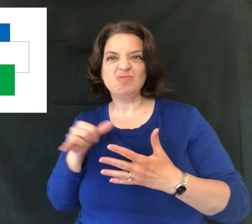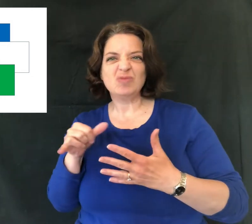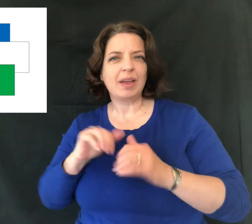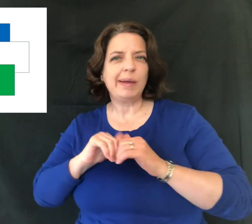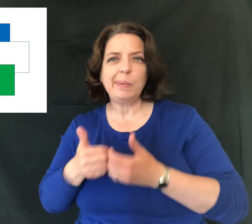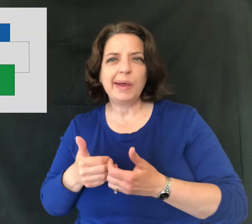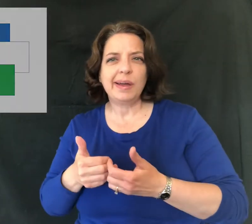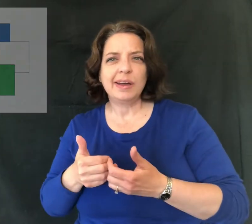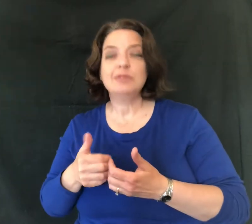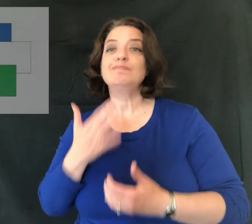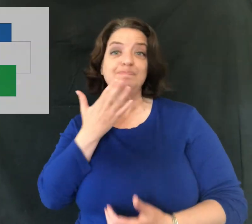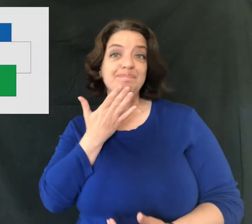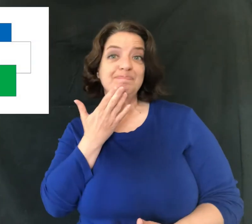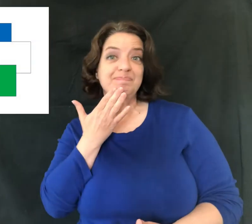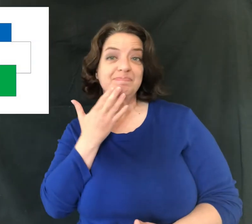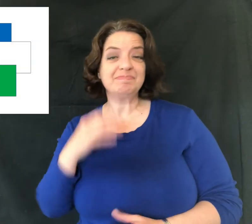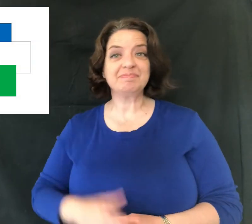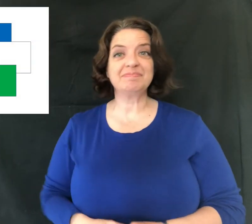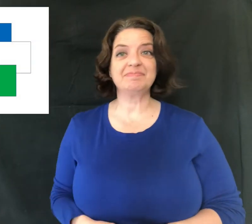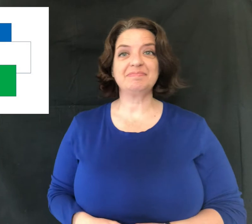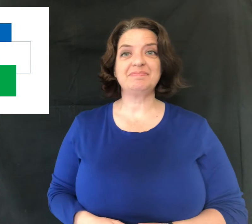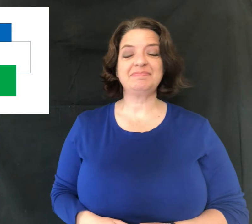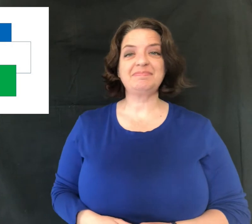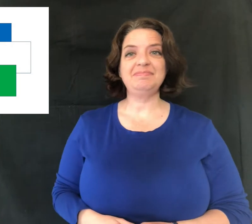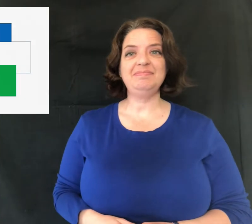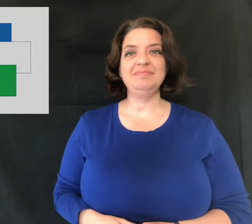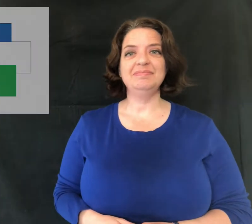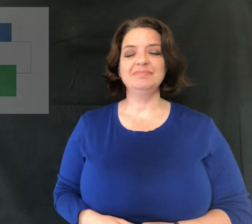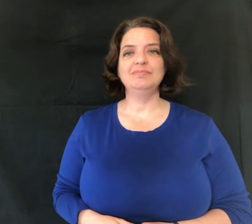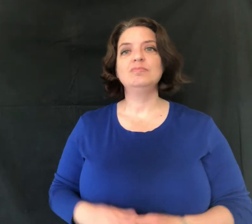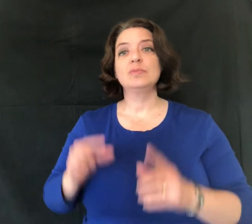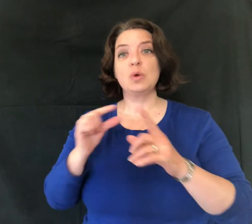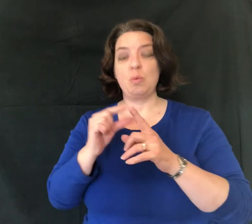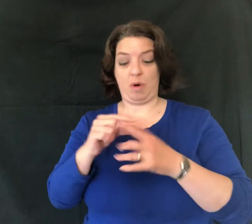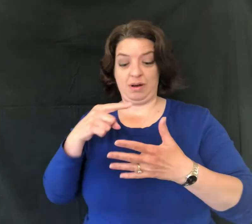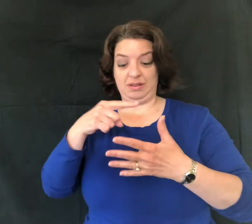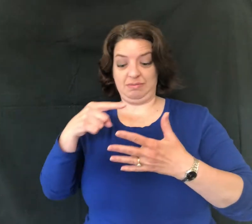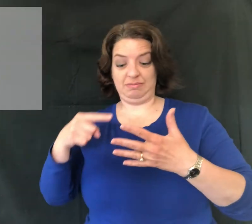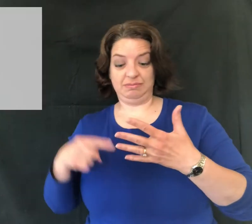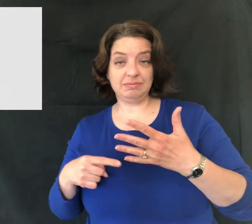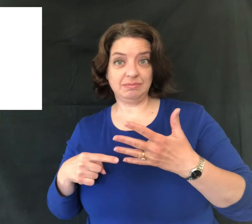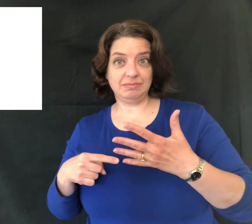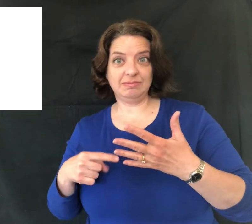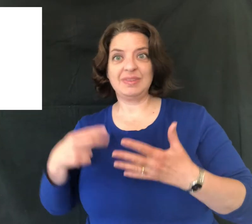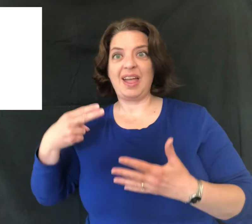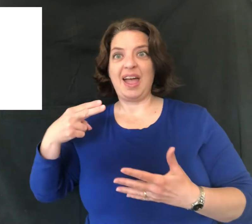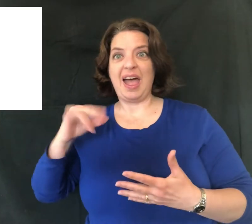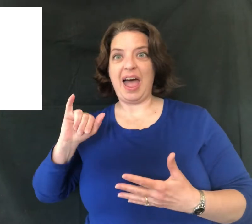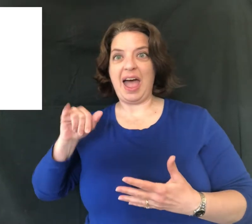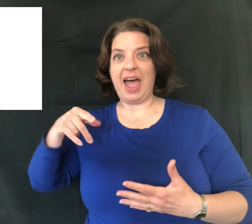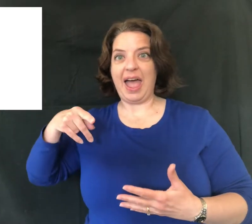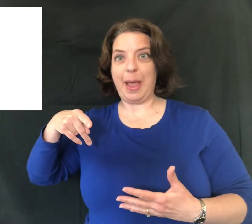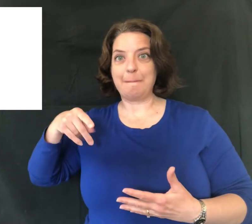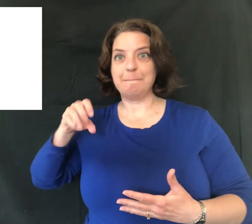How are those things the same? They're all colors. The words on the list are